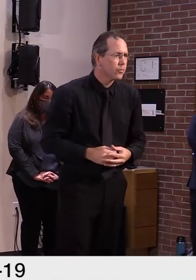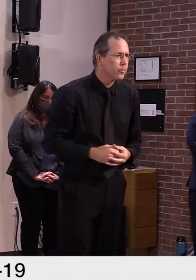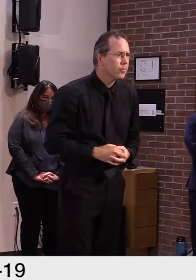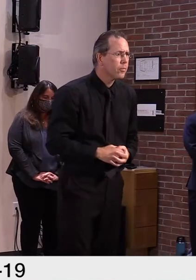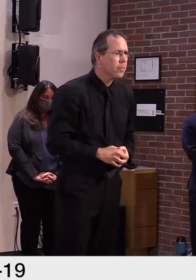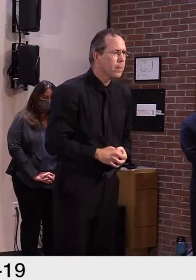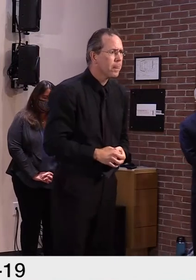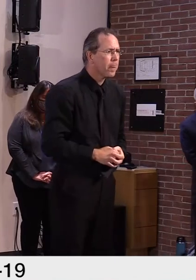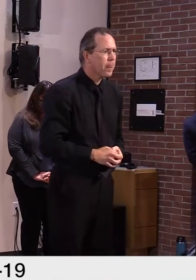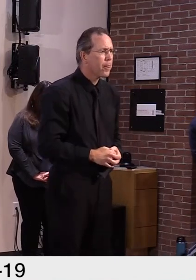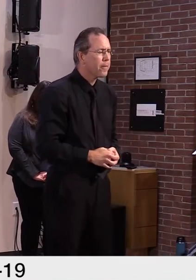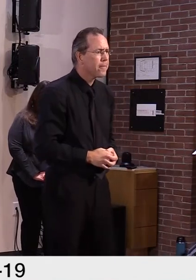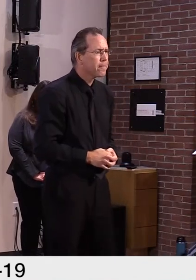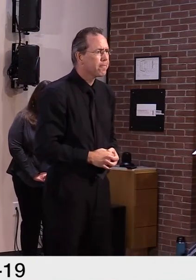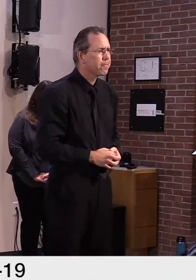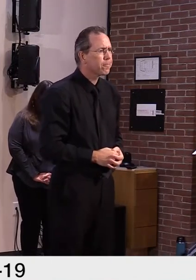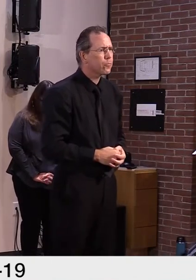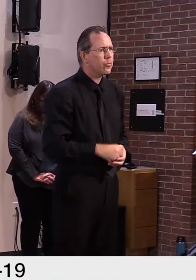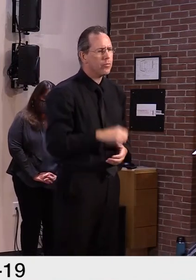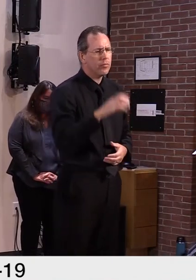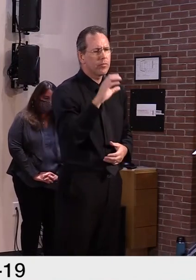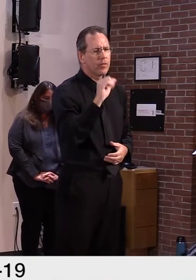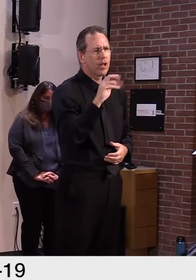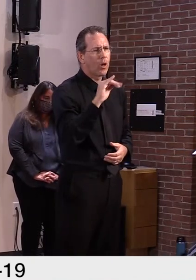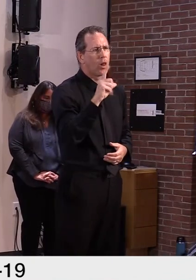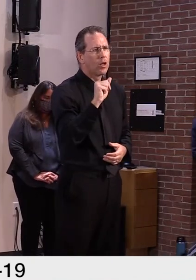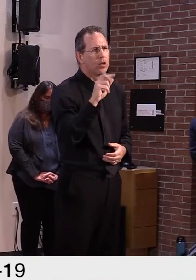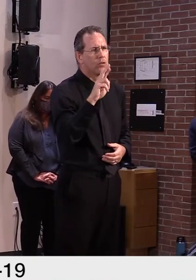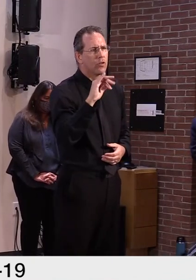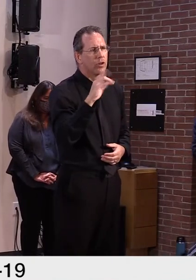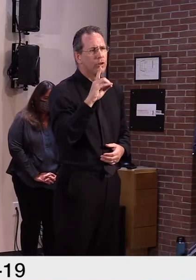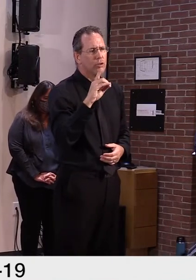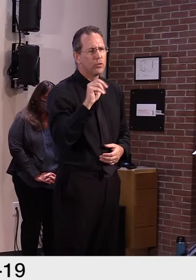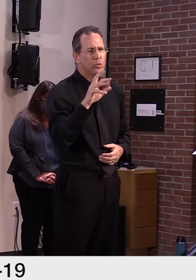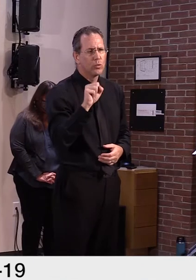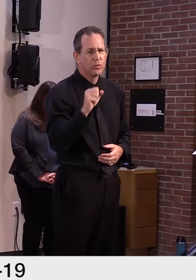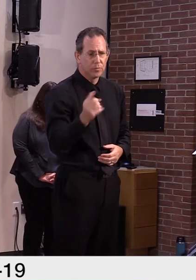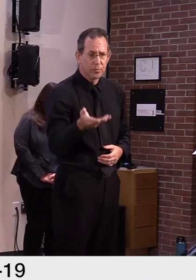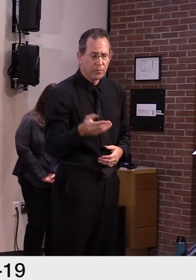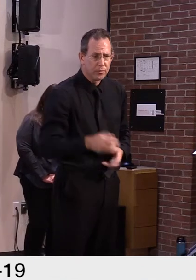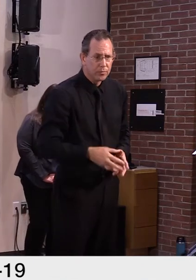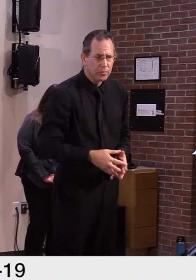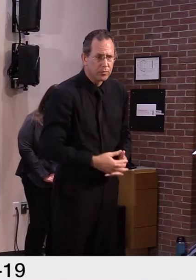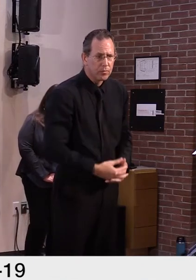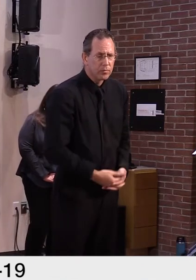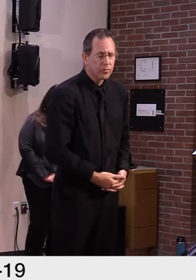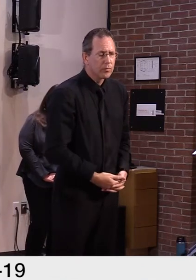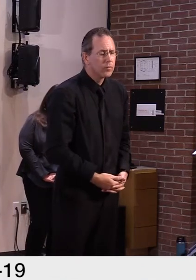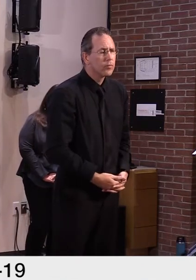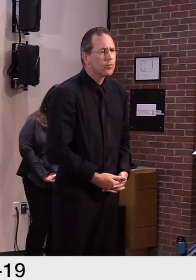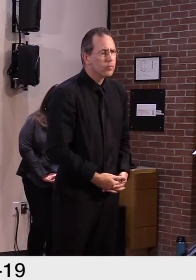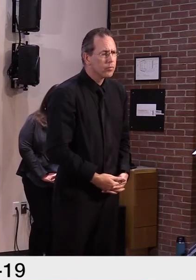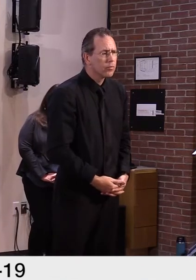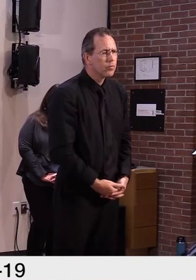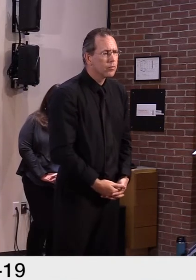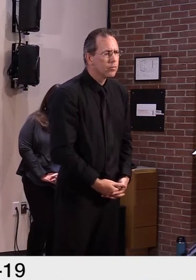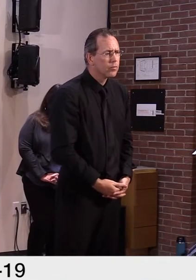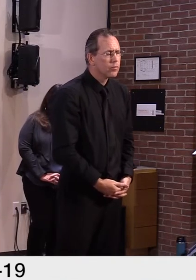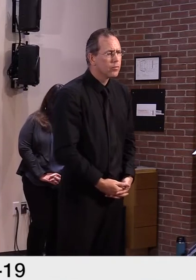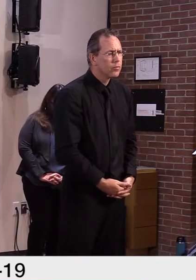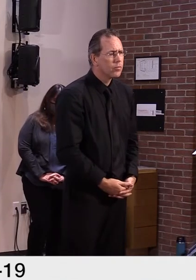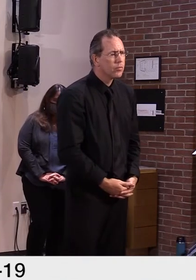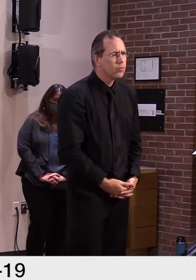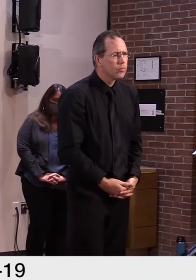other aspects of the guidance that you were thinking were right for review at this point, especially